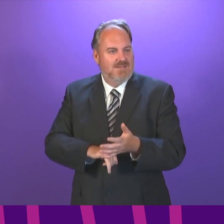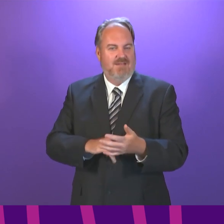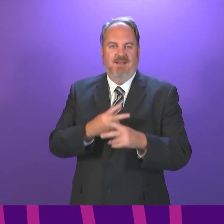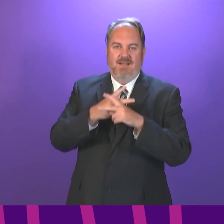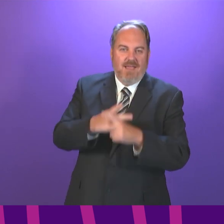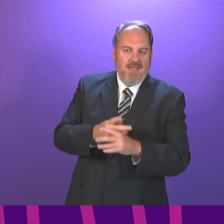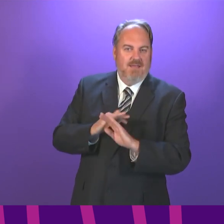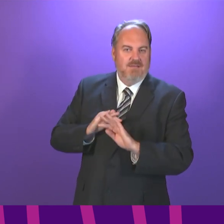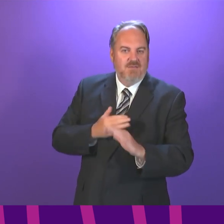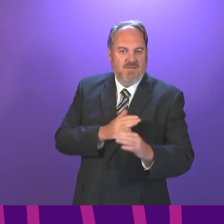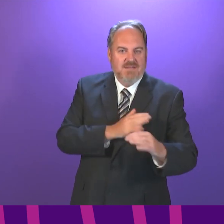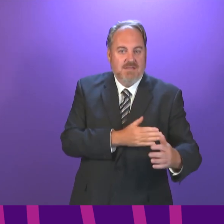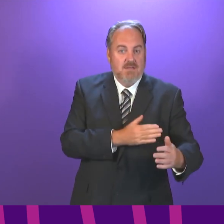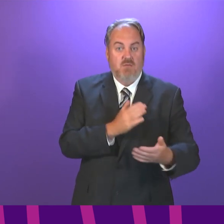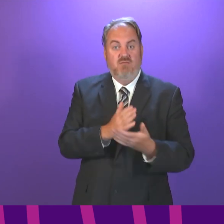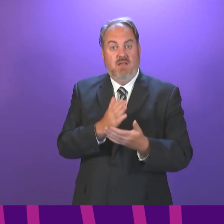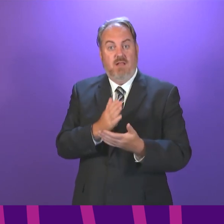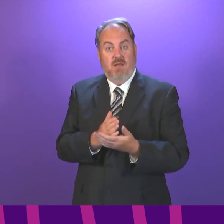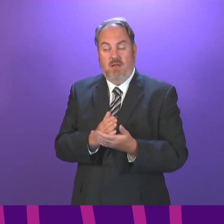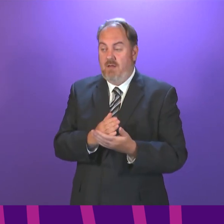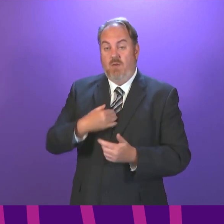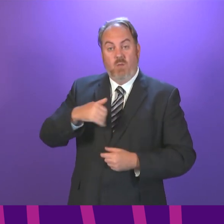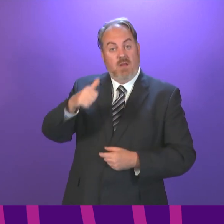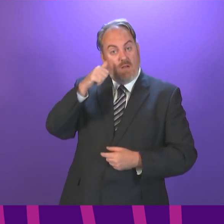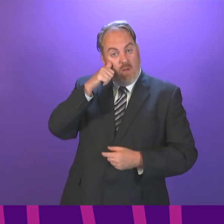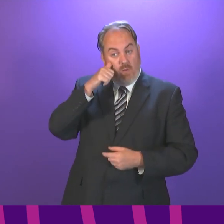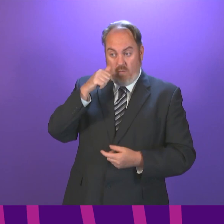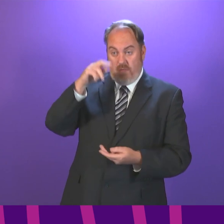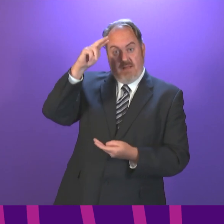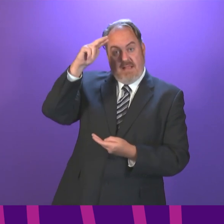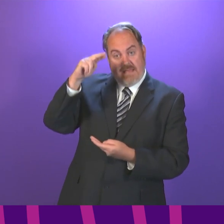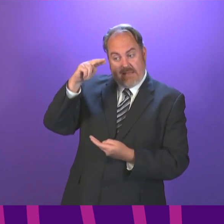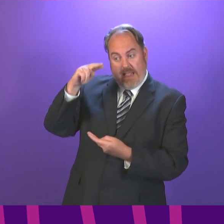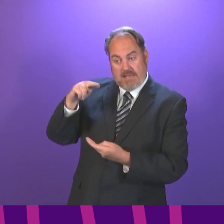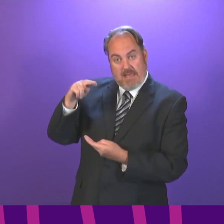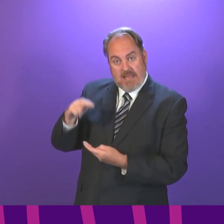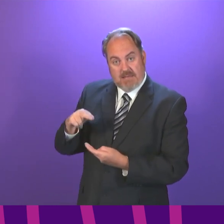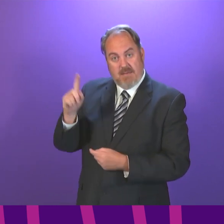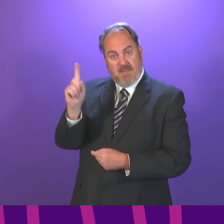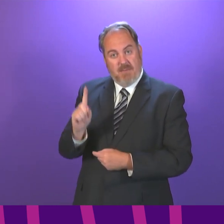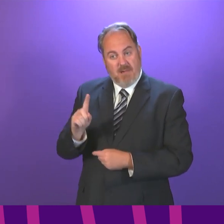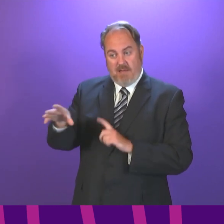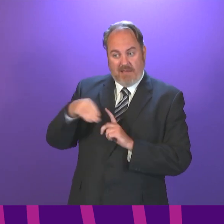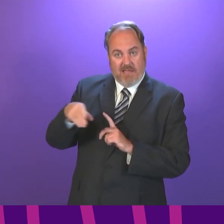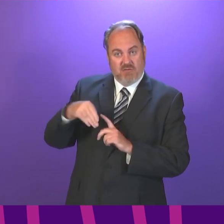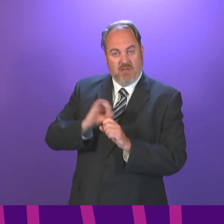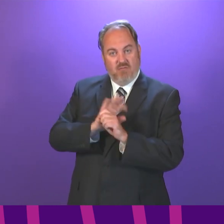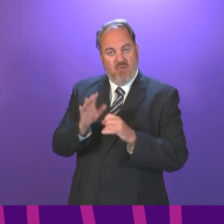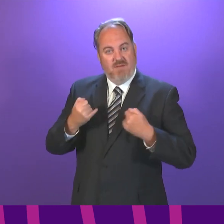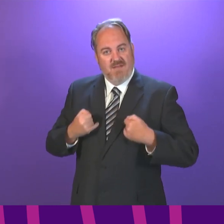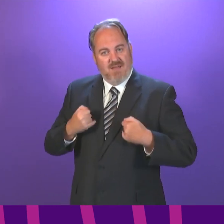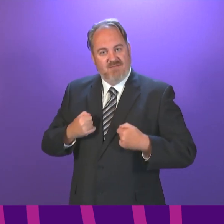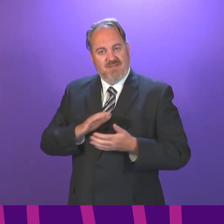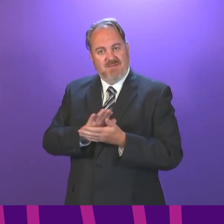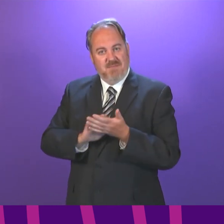the combination of the steady decline in cases, the success of vaccination helping to weaken the